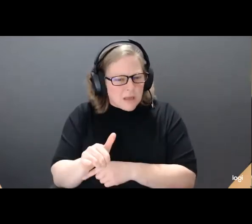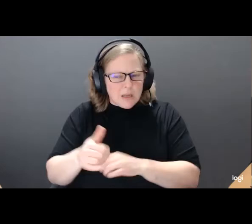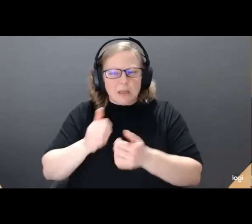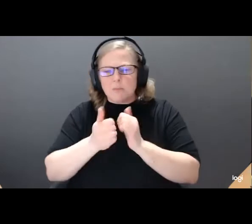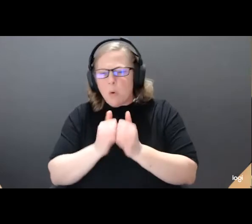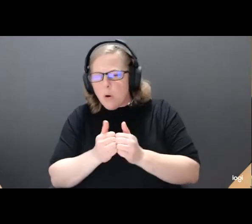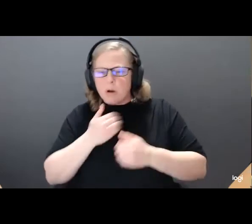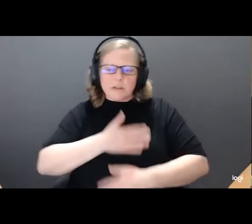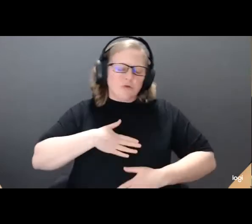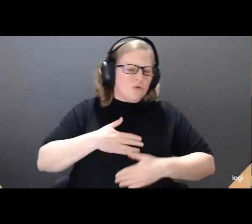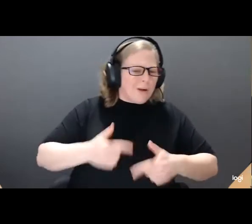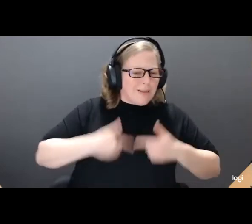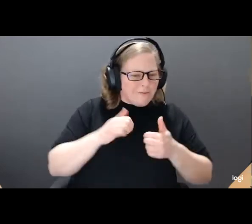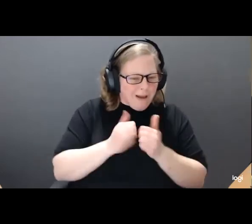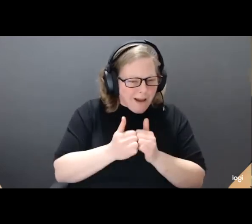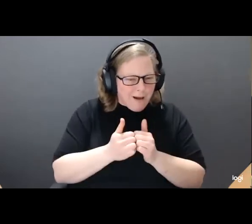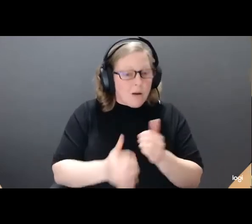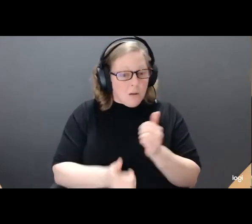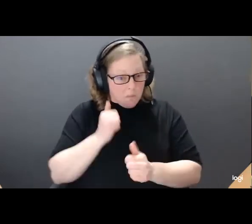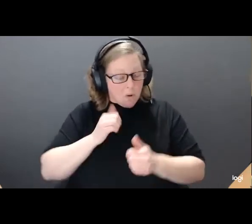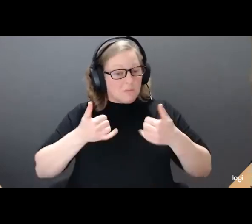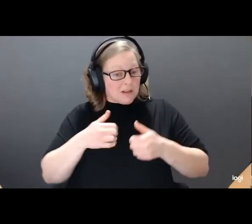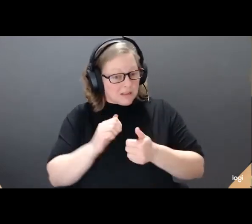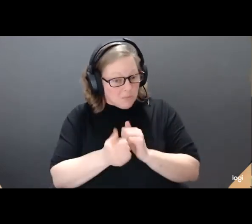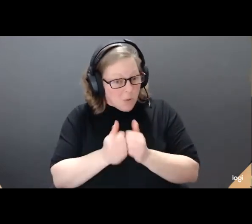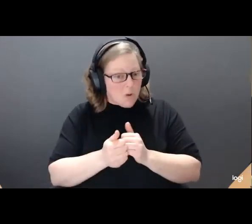outside of school and most played sports, as well as instruments.